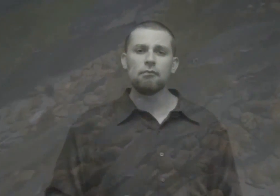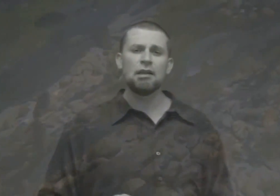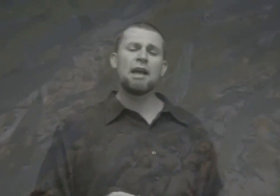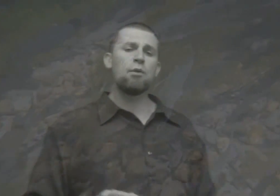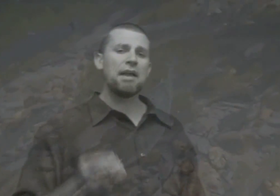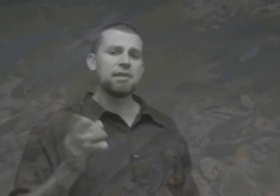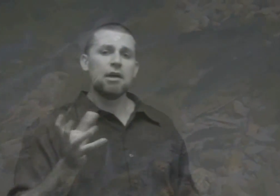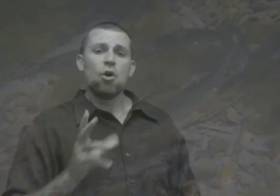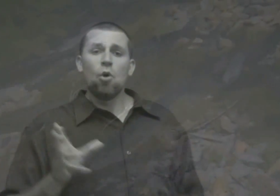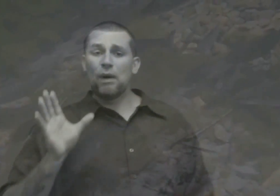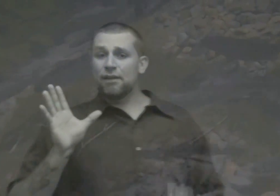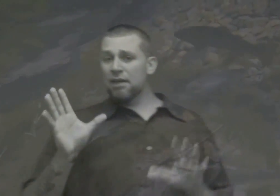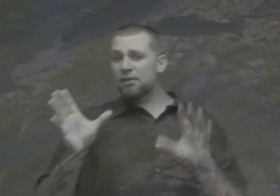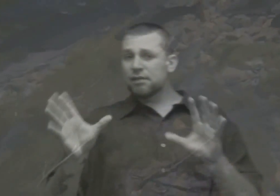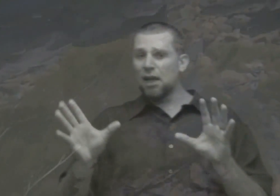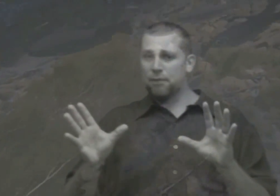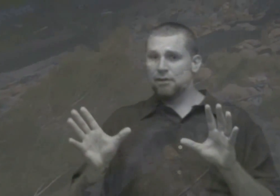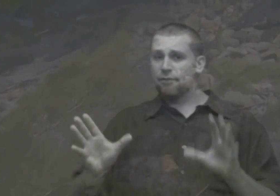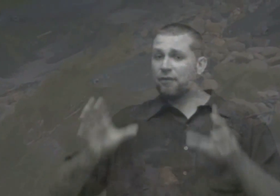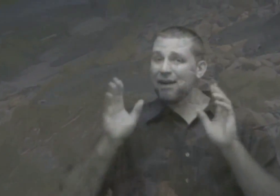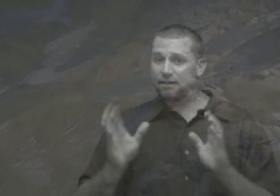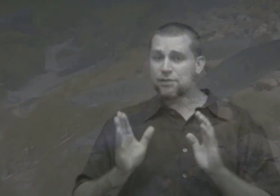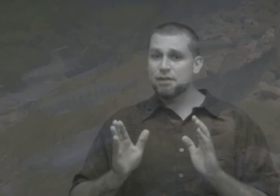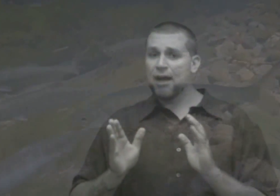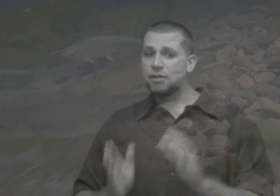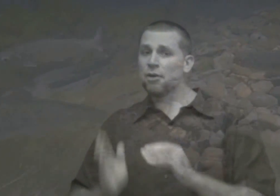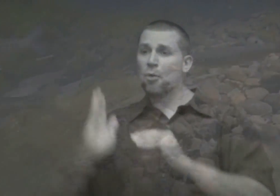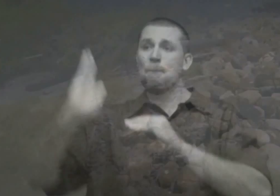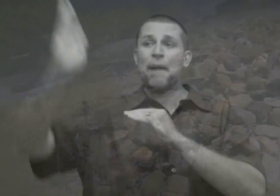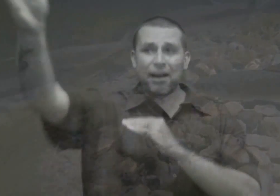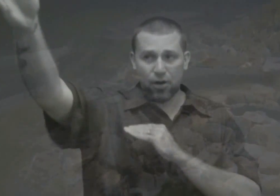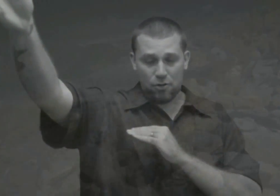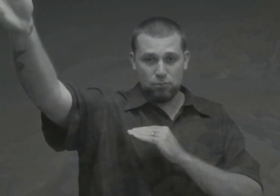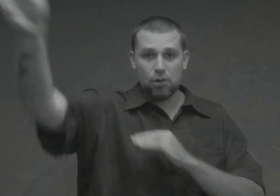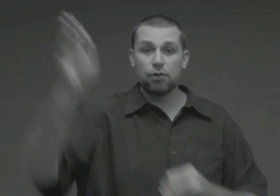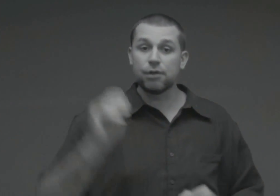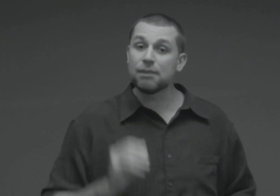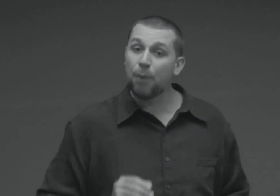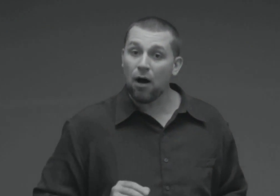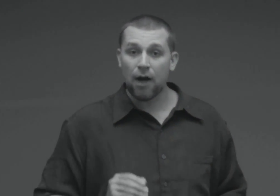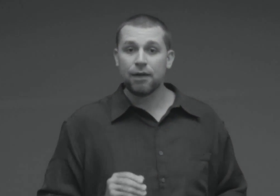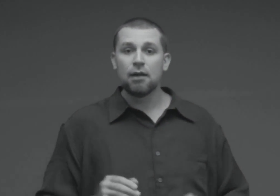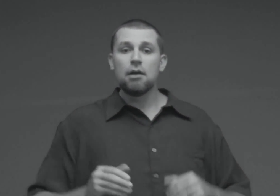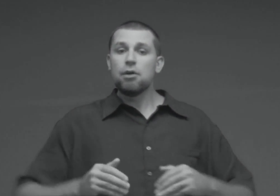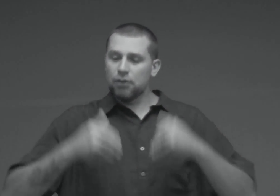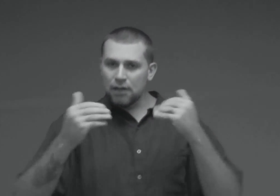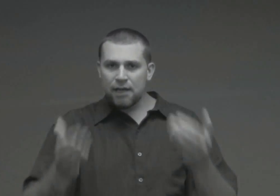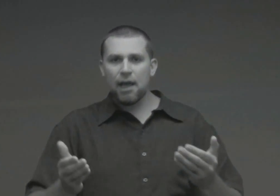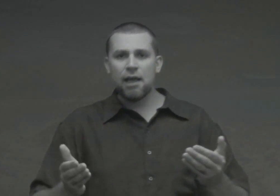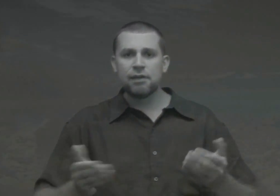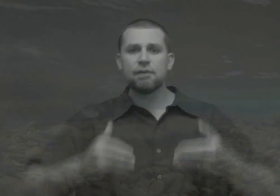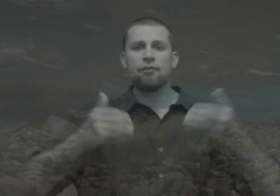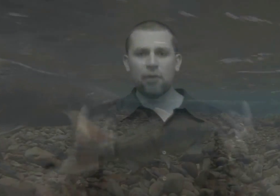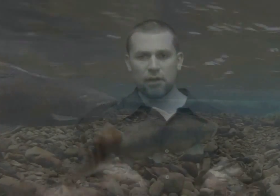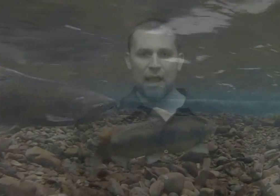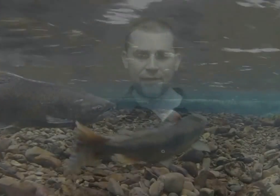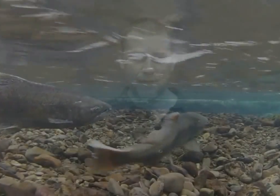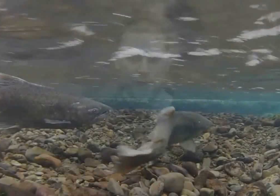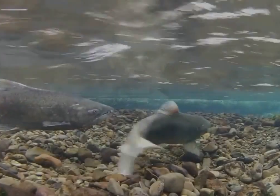Likewise, when these salmon finally decide to go back home to spawn, to lay eggs and fertilize eggs,